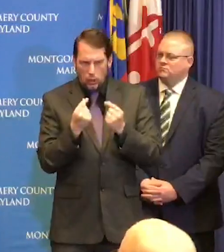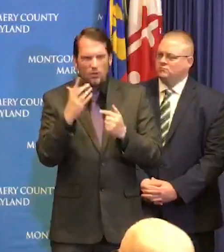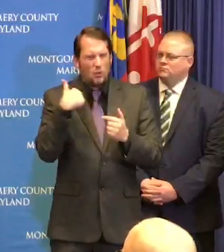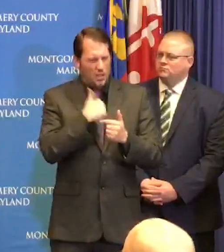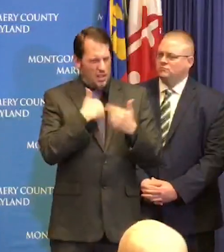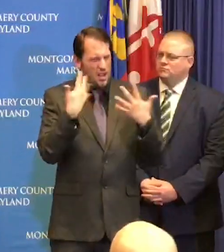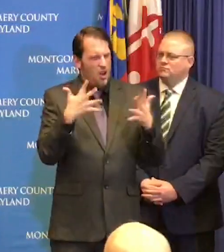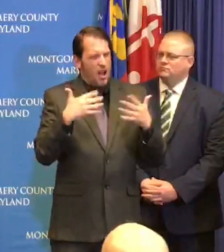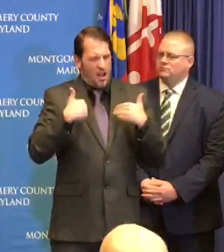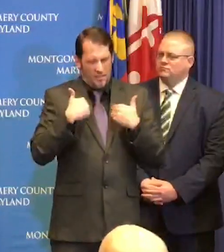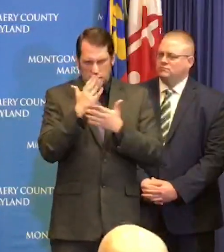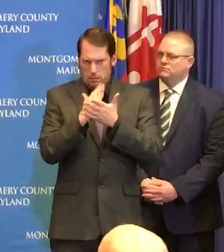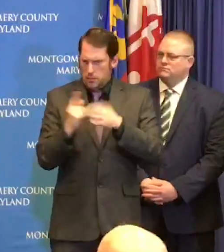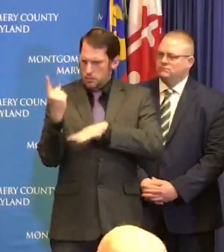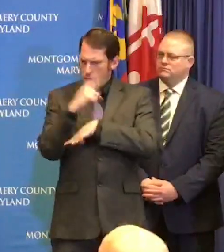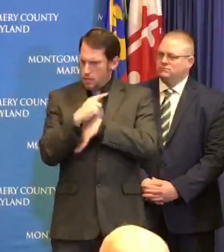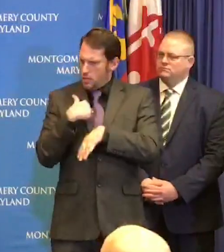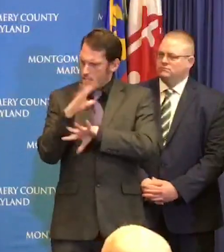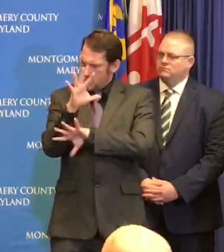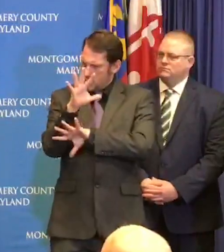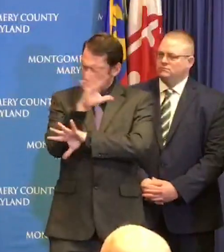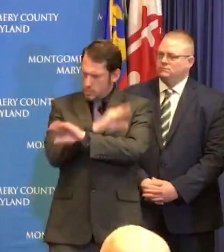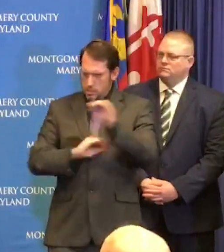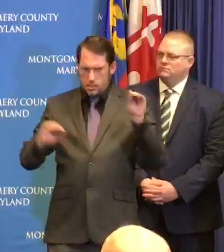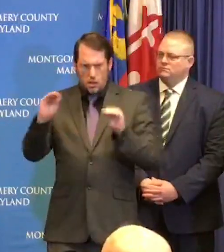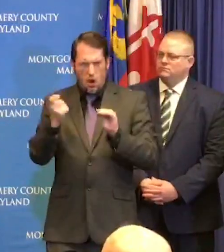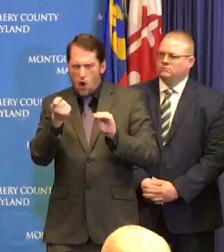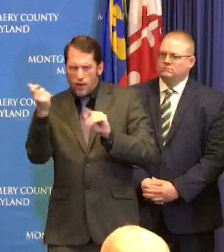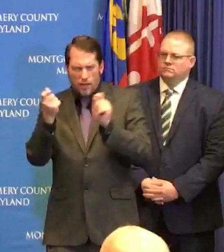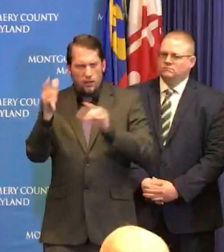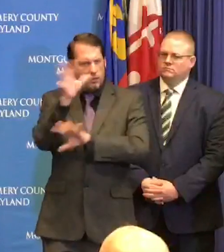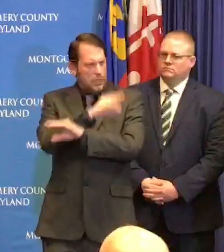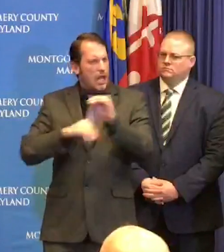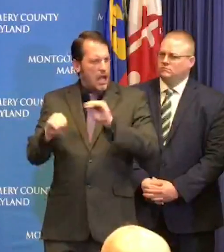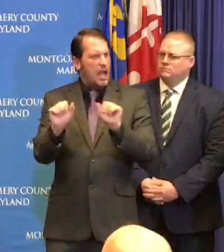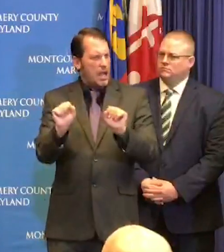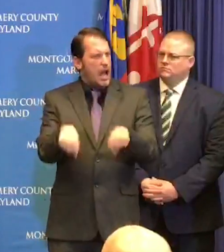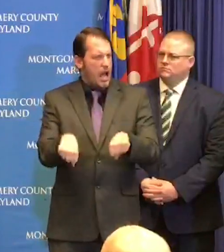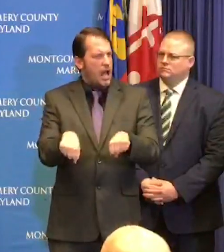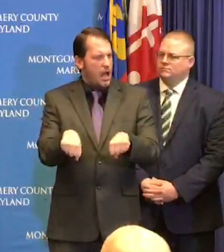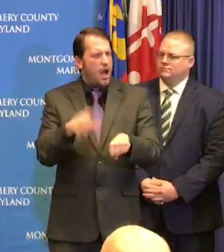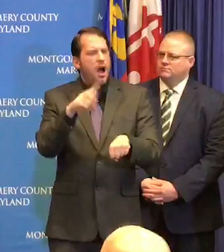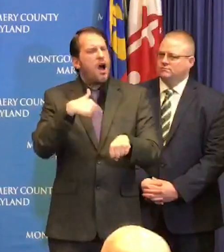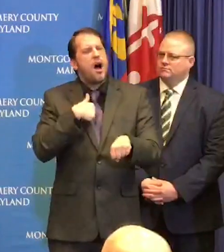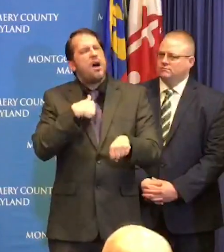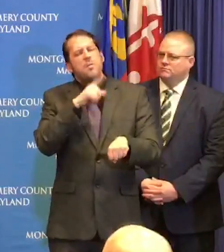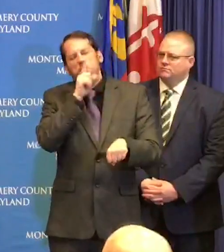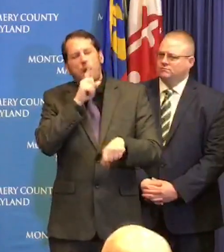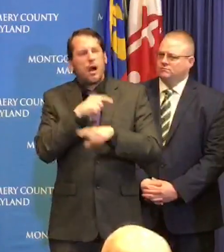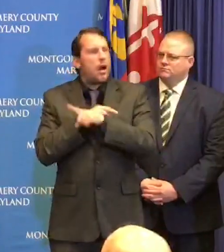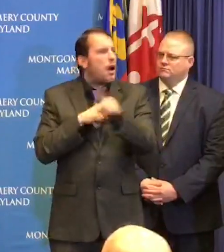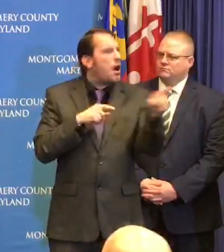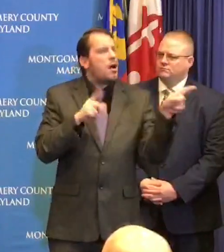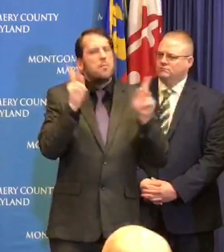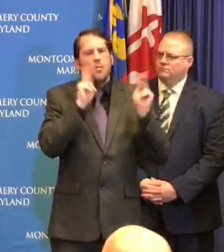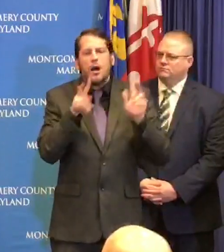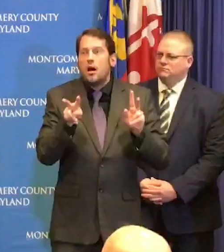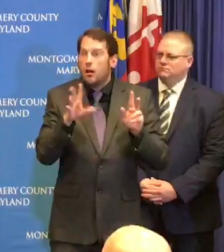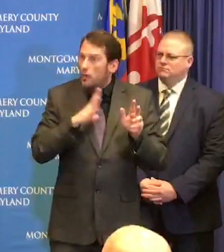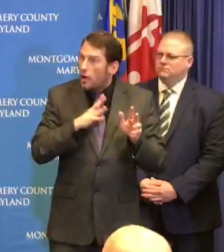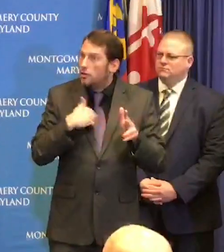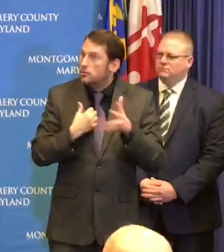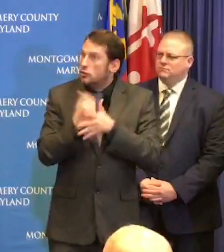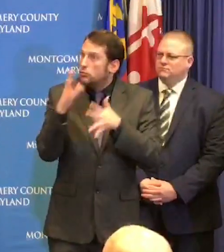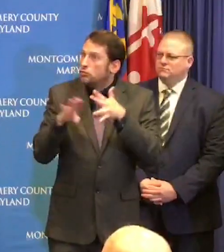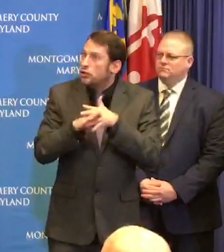about how that works so I just want people not to cancel any plans right now we'll be back in touch with you soon but just let us think through